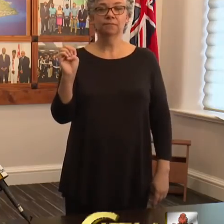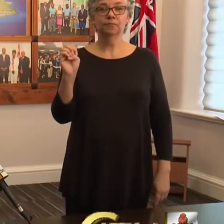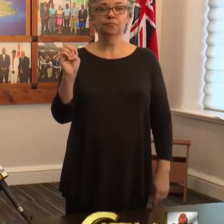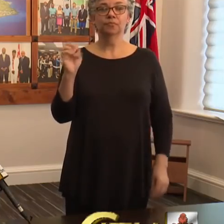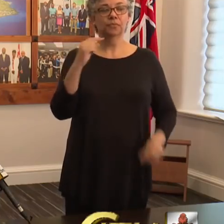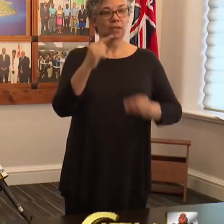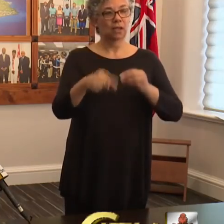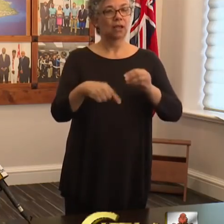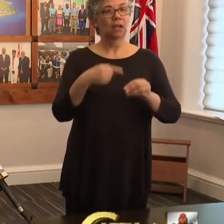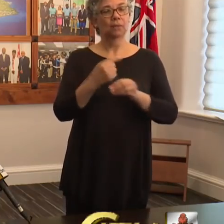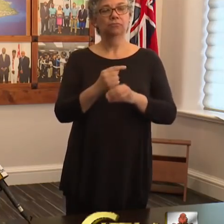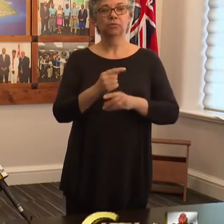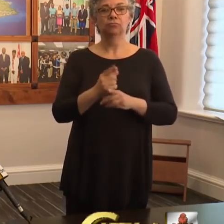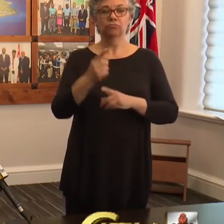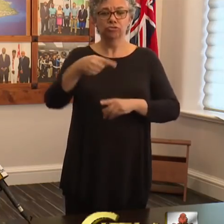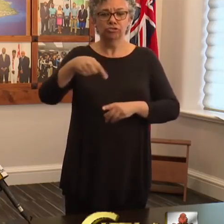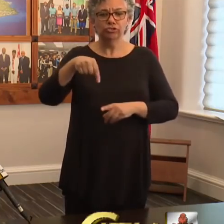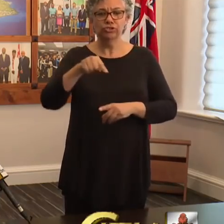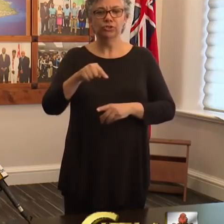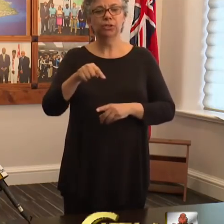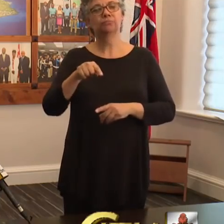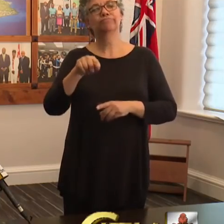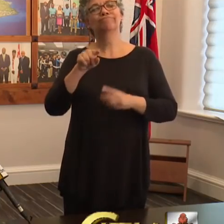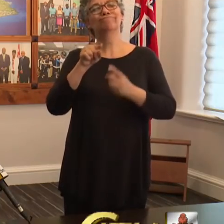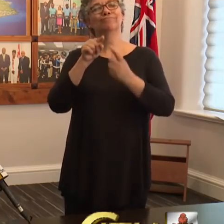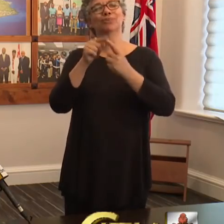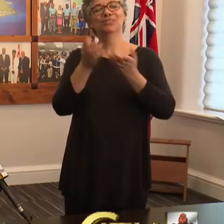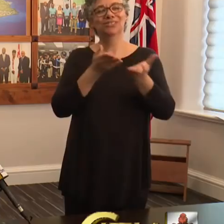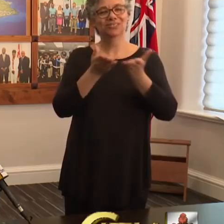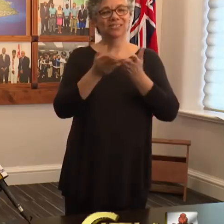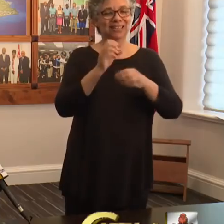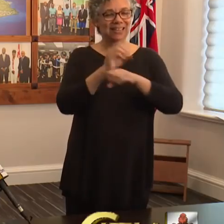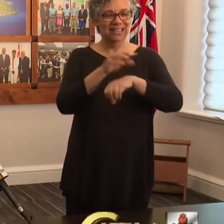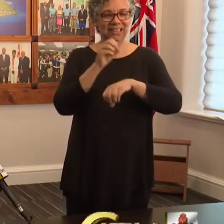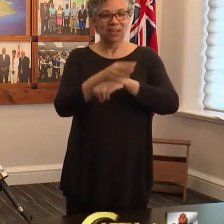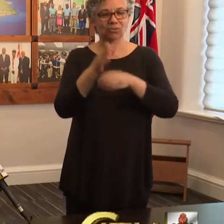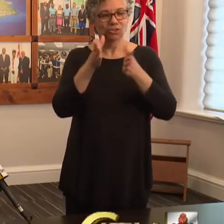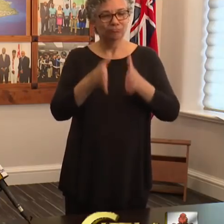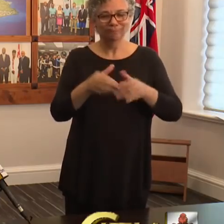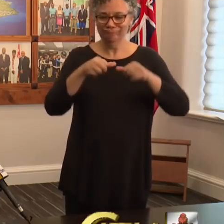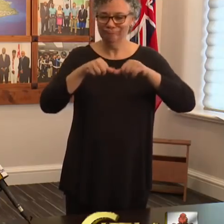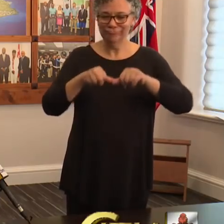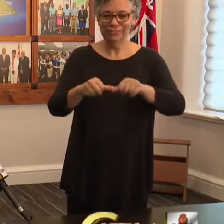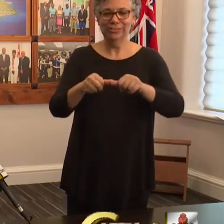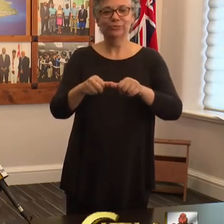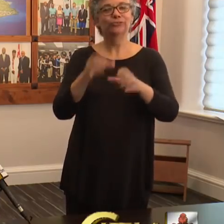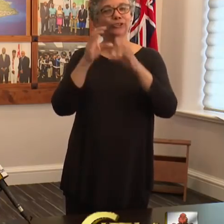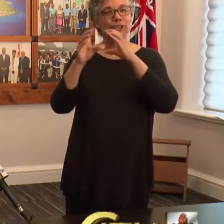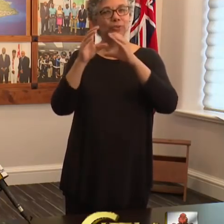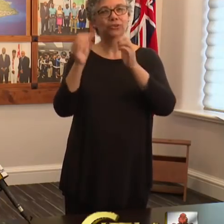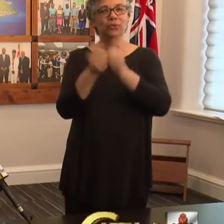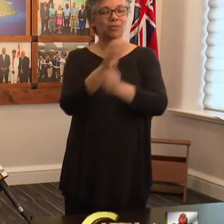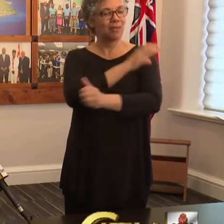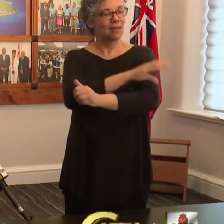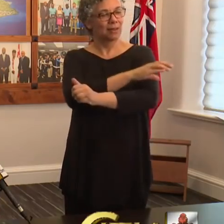Regarding our turning point services, counsellors remain in regular contact with their clients via the telephone. Our own call